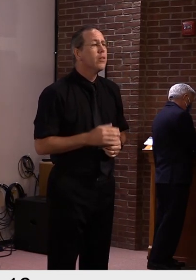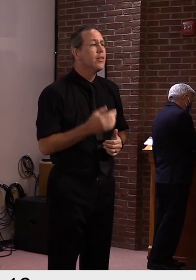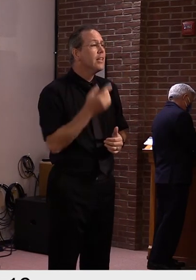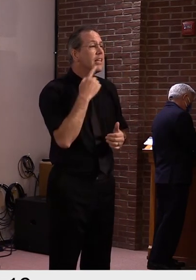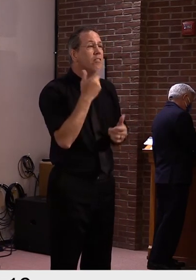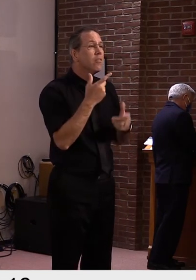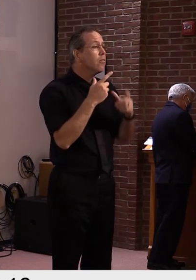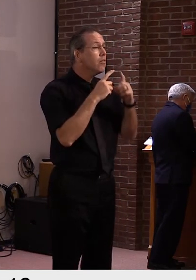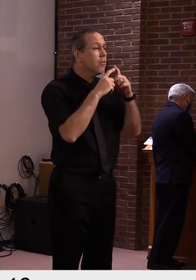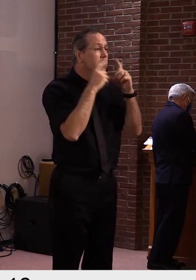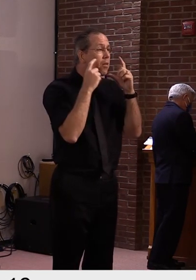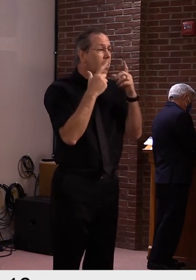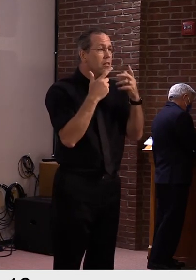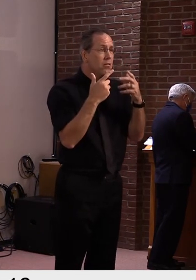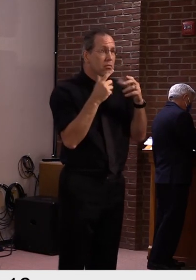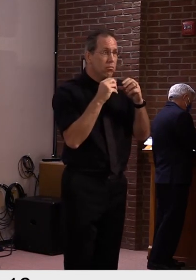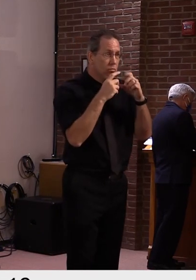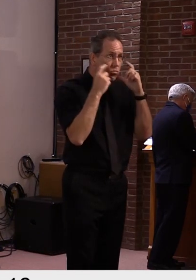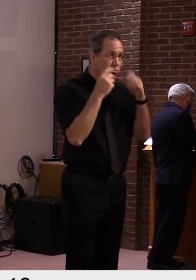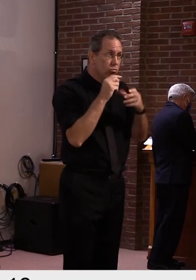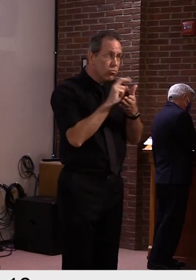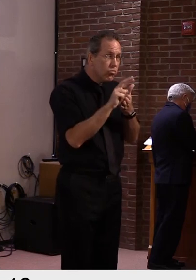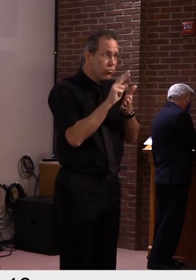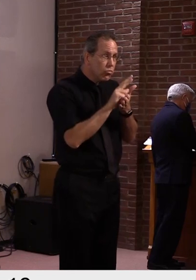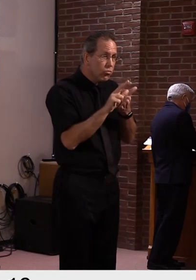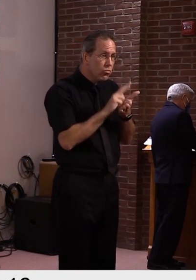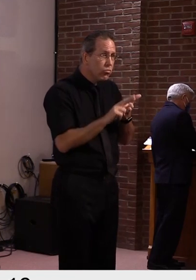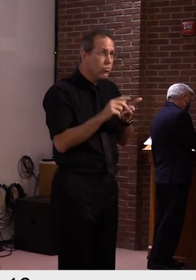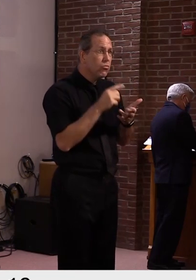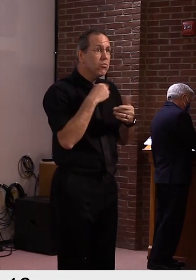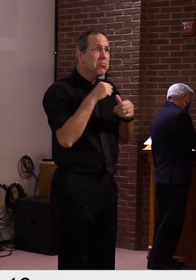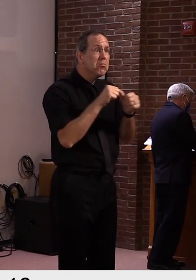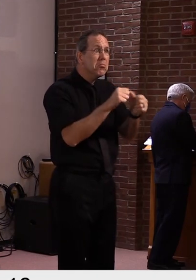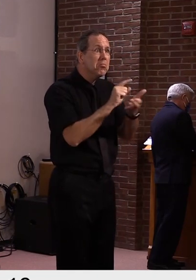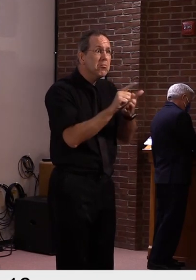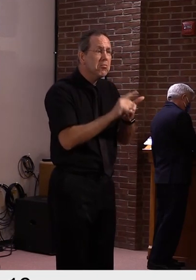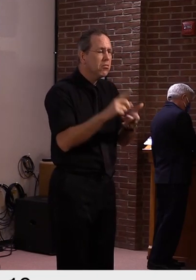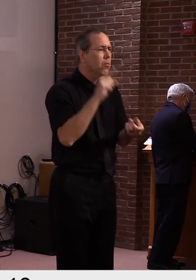we would be so much further ahead. So I think he's on the right, uh, right track there.